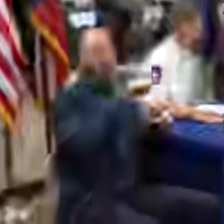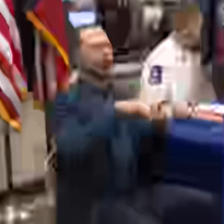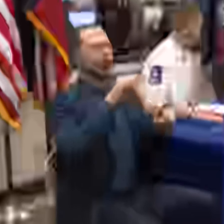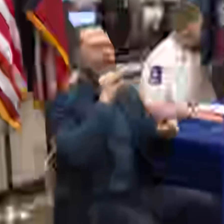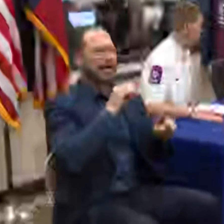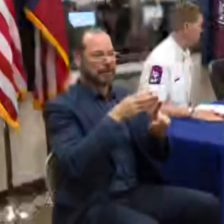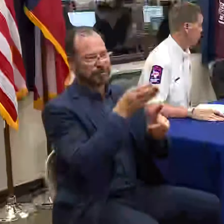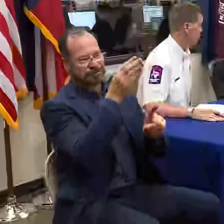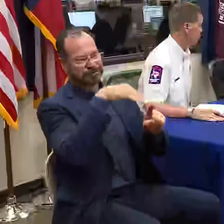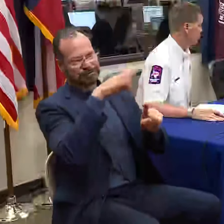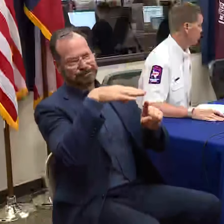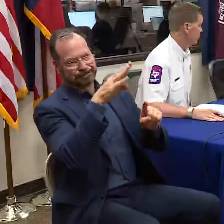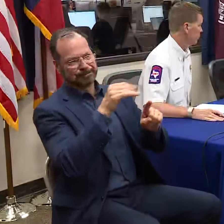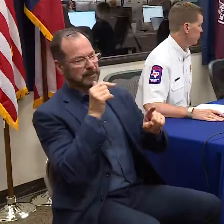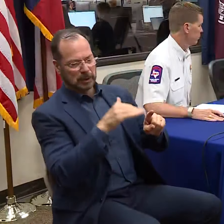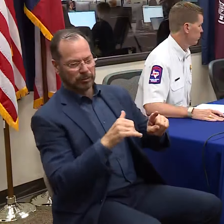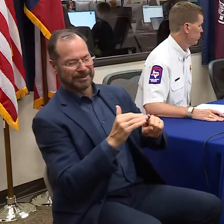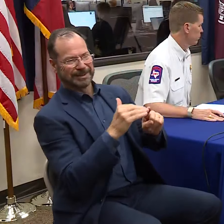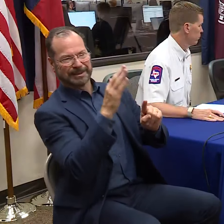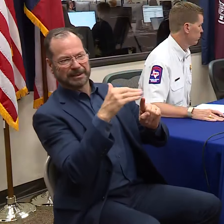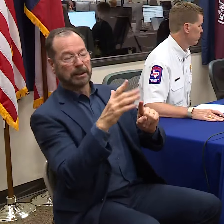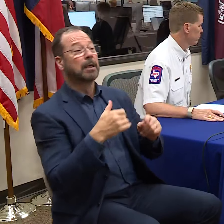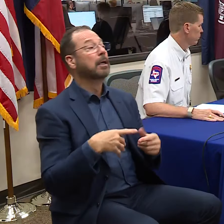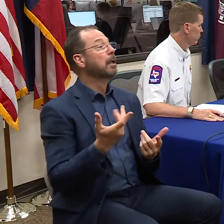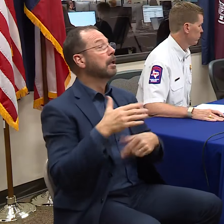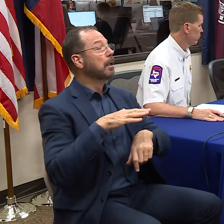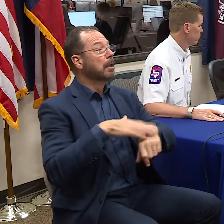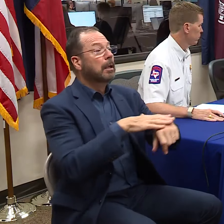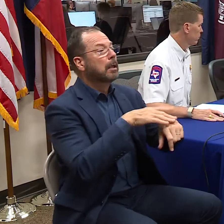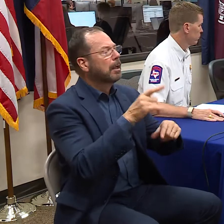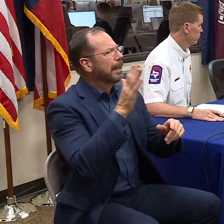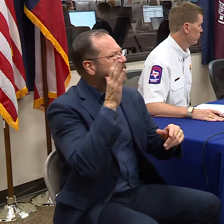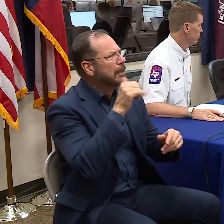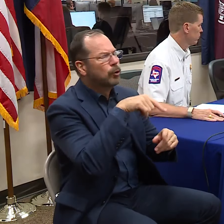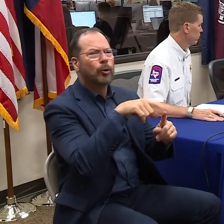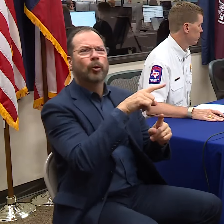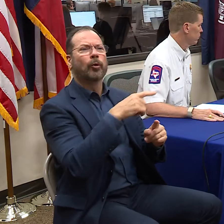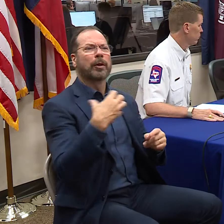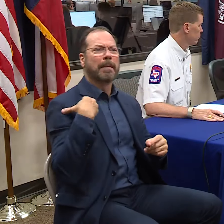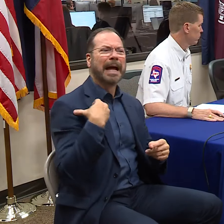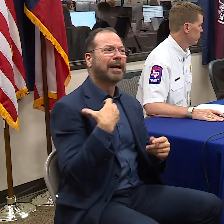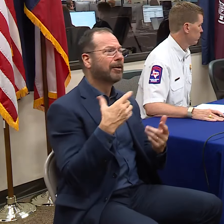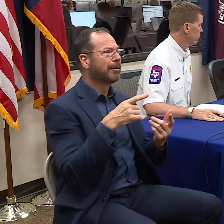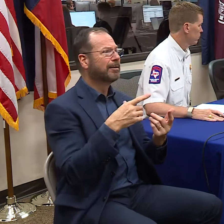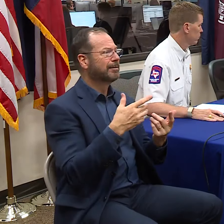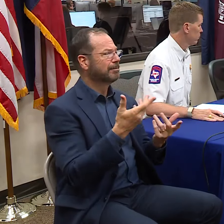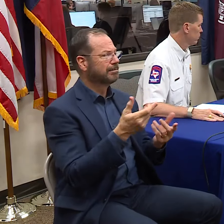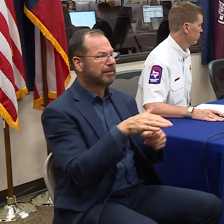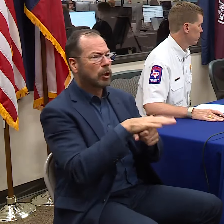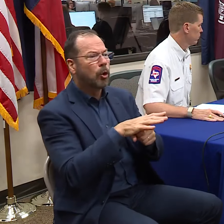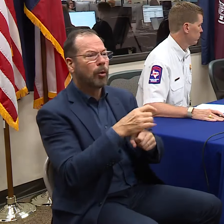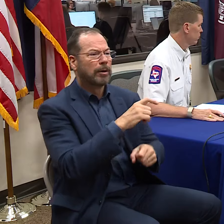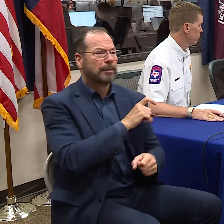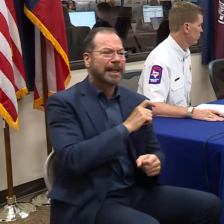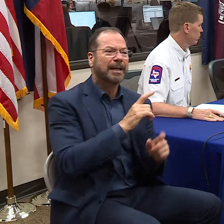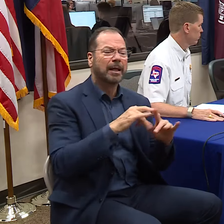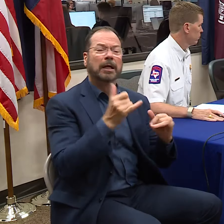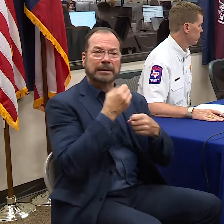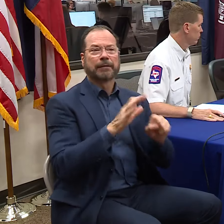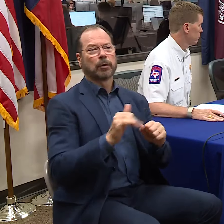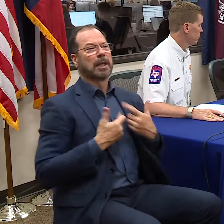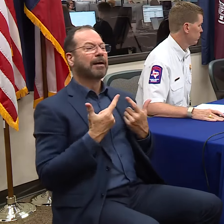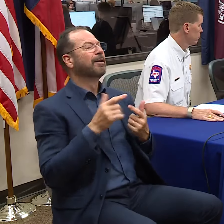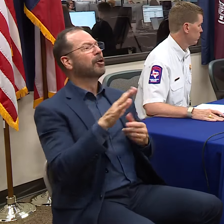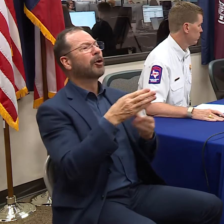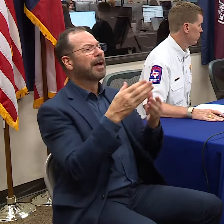Your number one mission and your local mayors and your local county judges and officials is to save your life. That's number one. Property